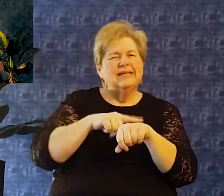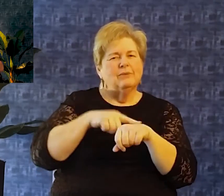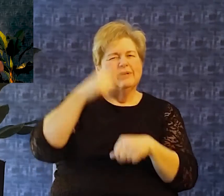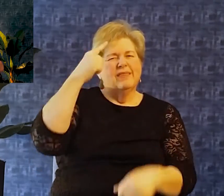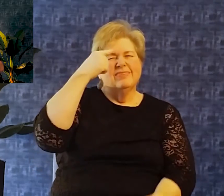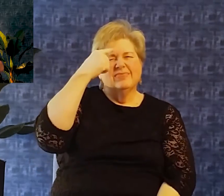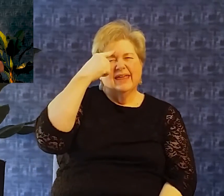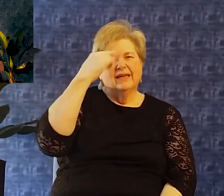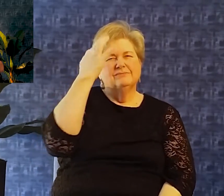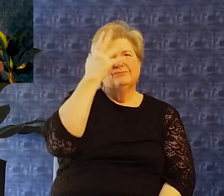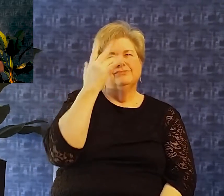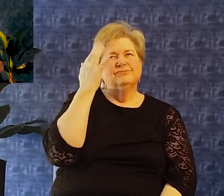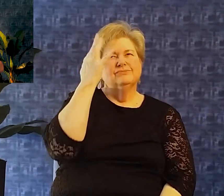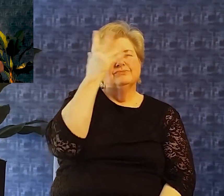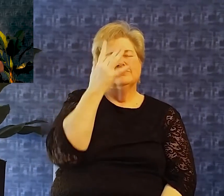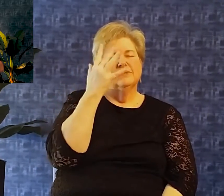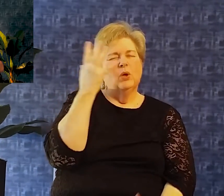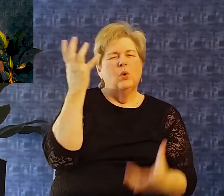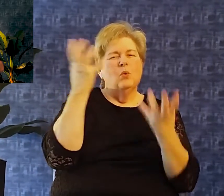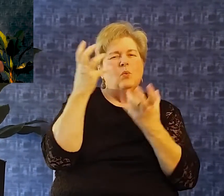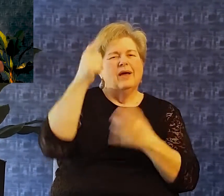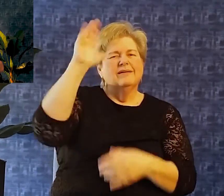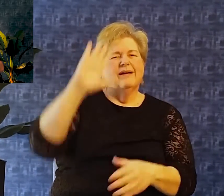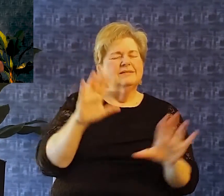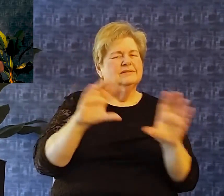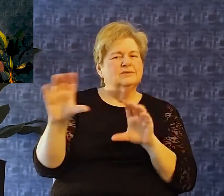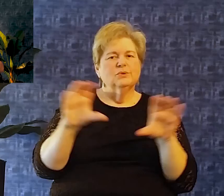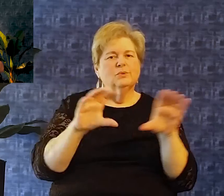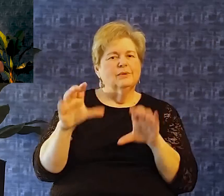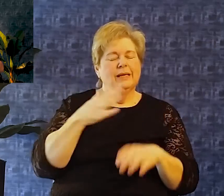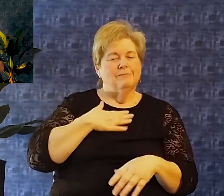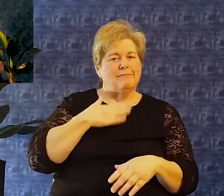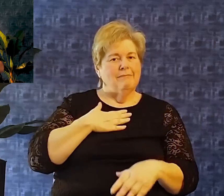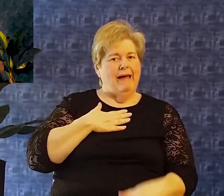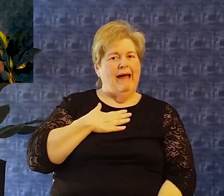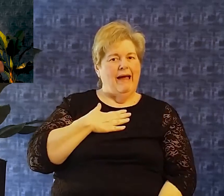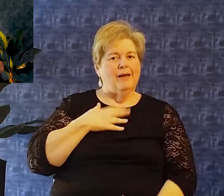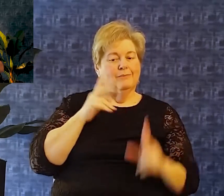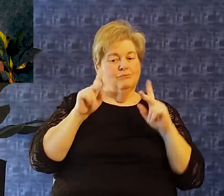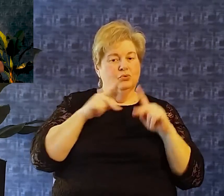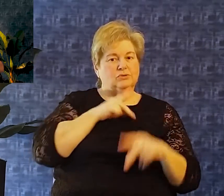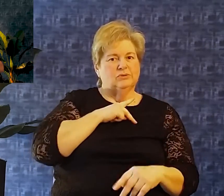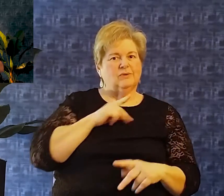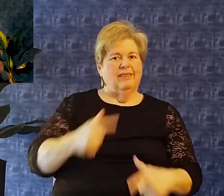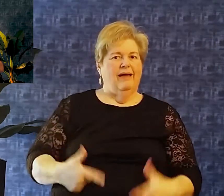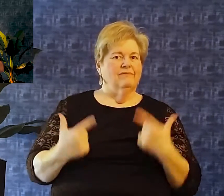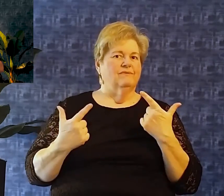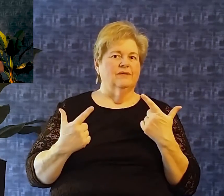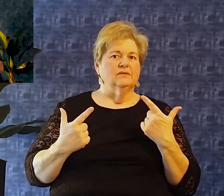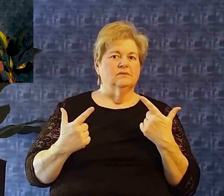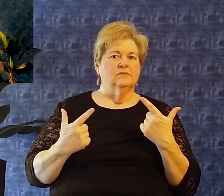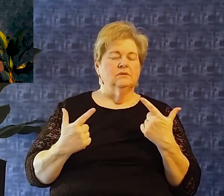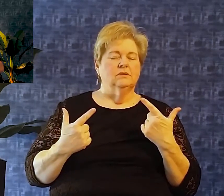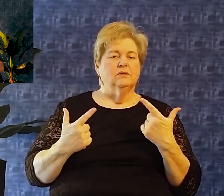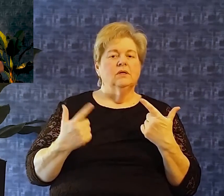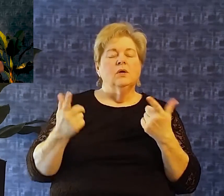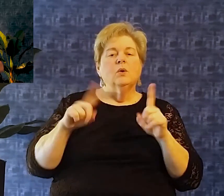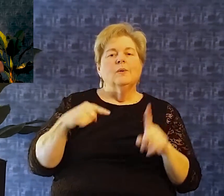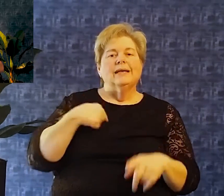own personal life And whenever I am doing that i'm going through that process. I inevitably End up